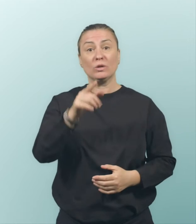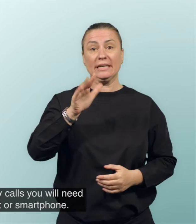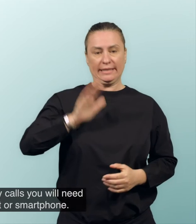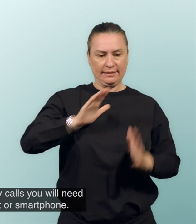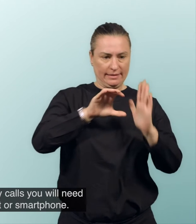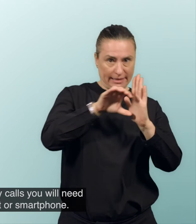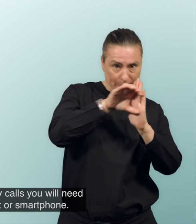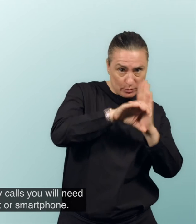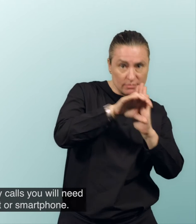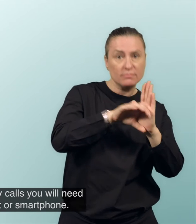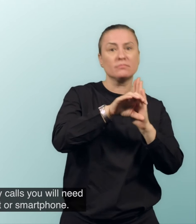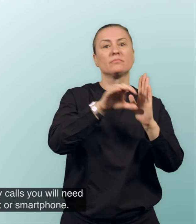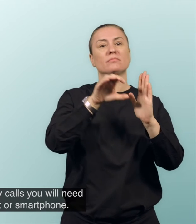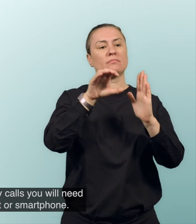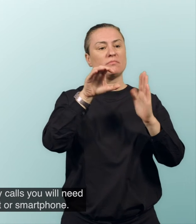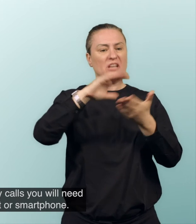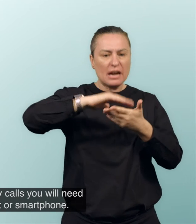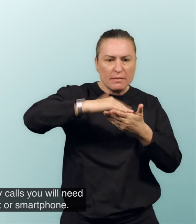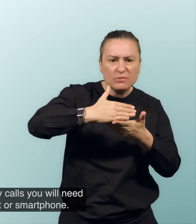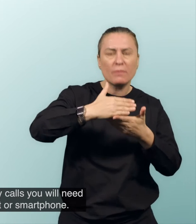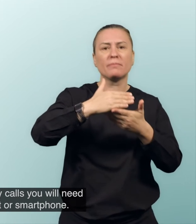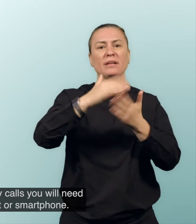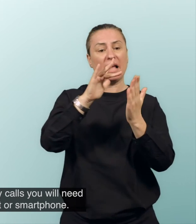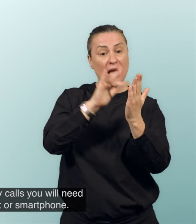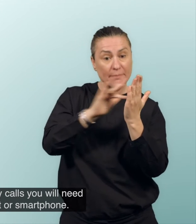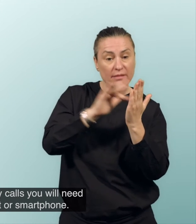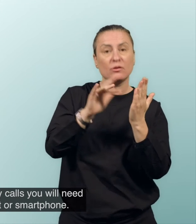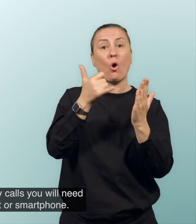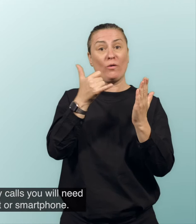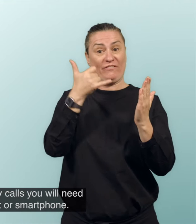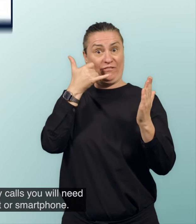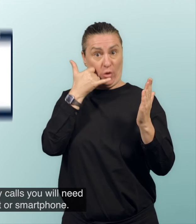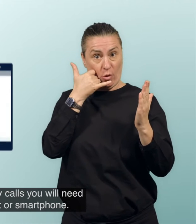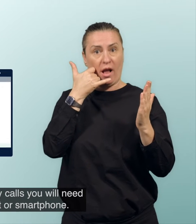To make Video Relay calls, you will need a computer, tablet or smartphone.